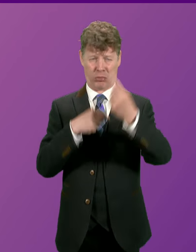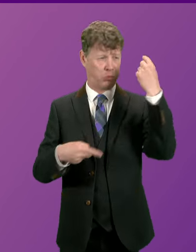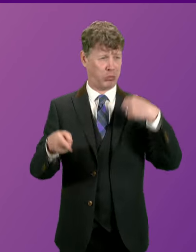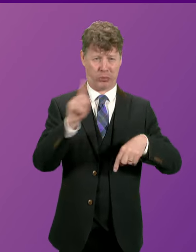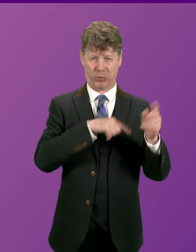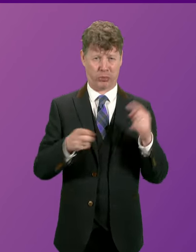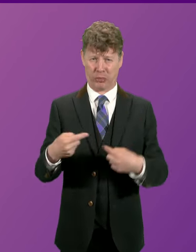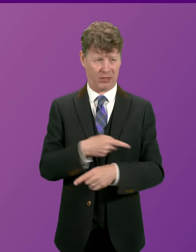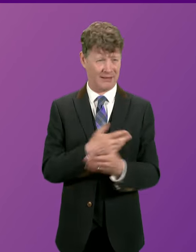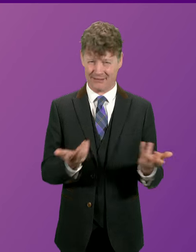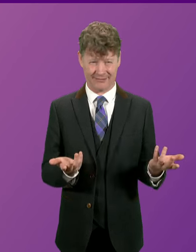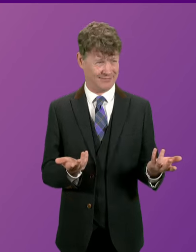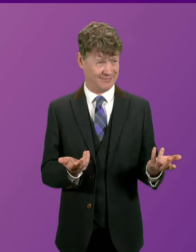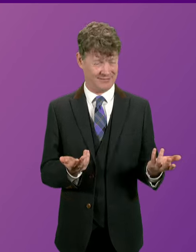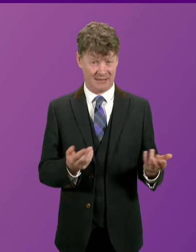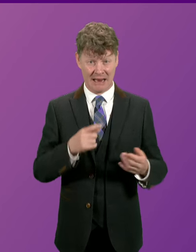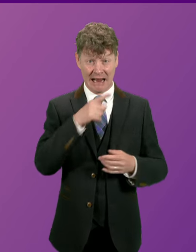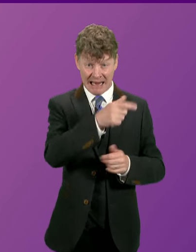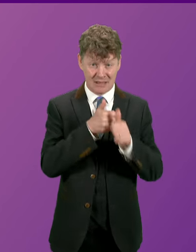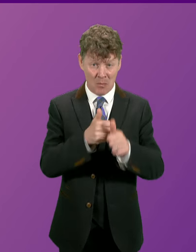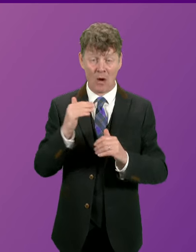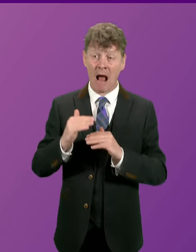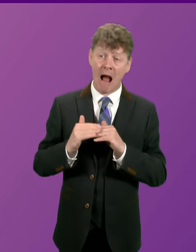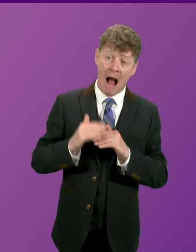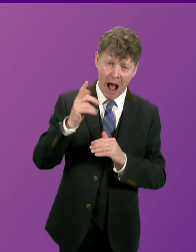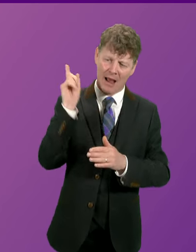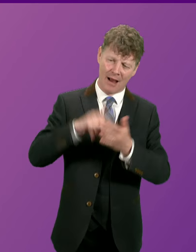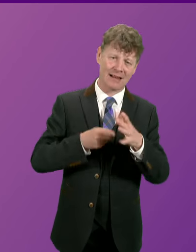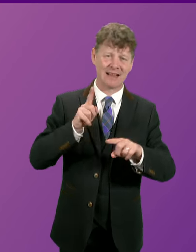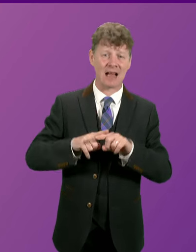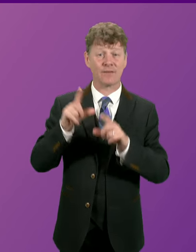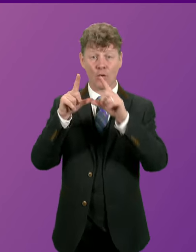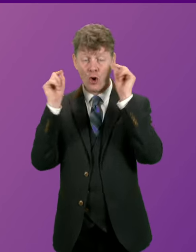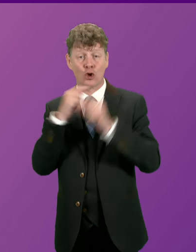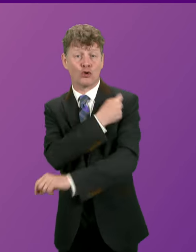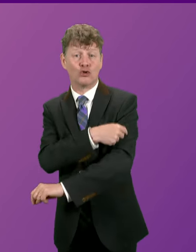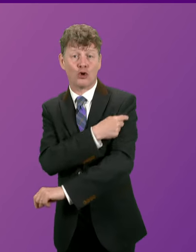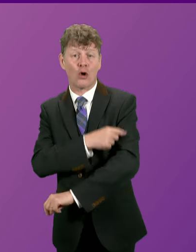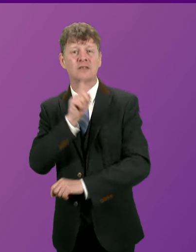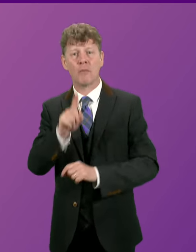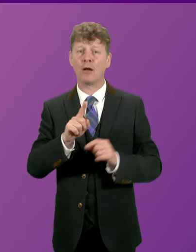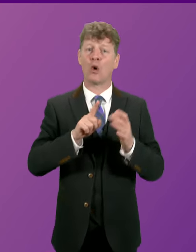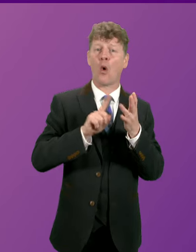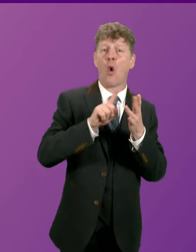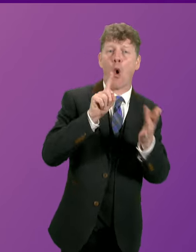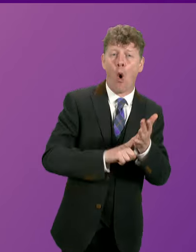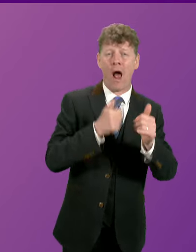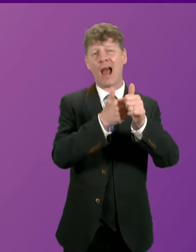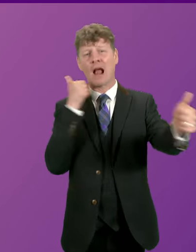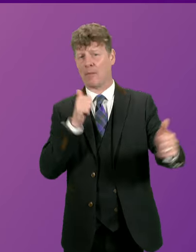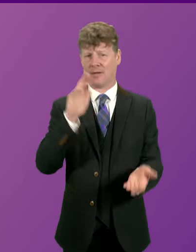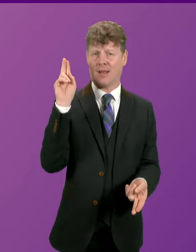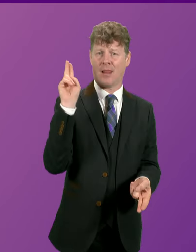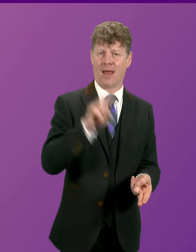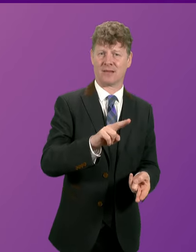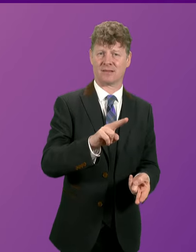supports higher taxes for nurses but lower taxes for oil and gas giants making record profits in the